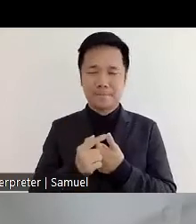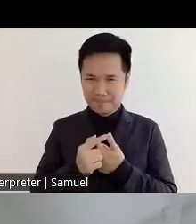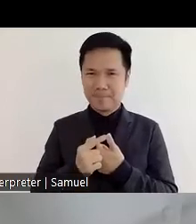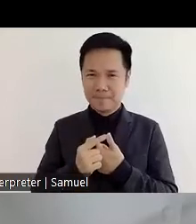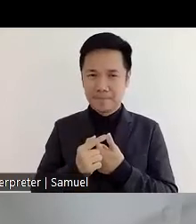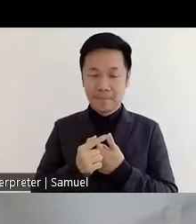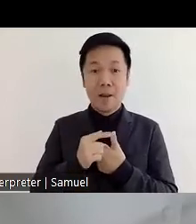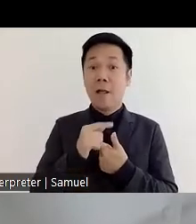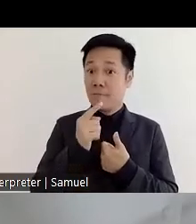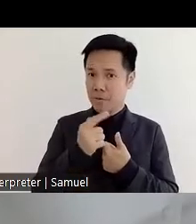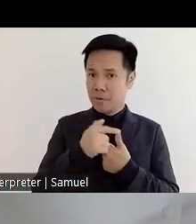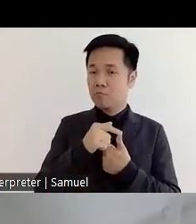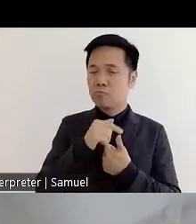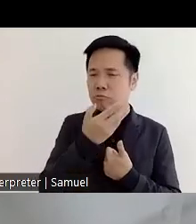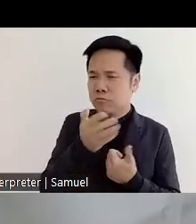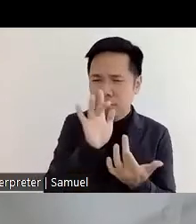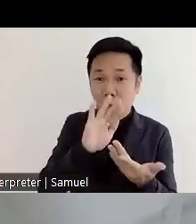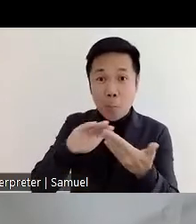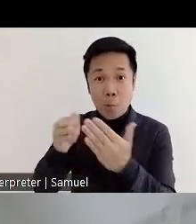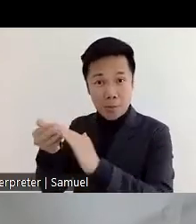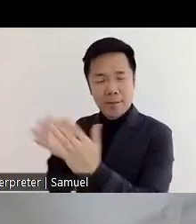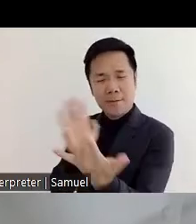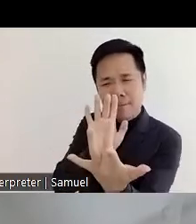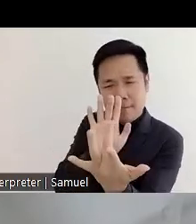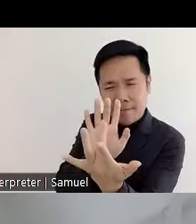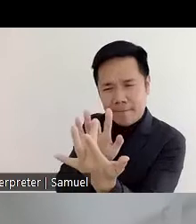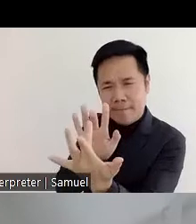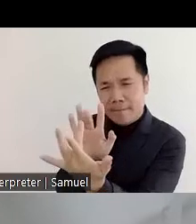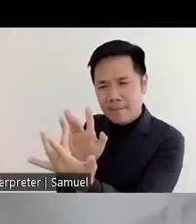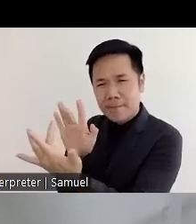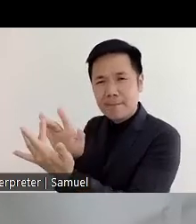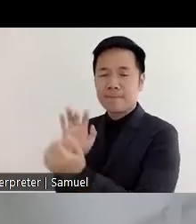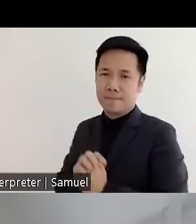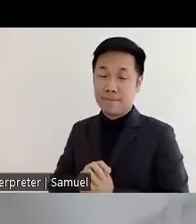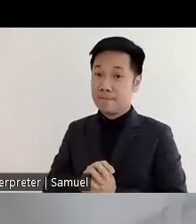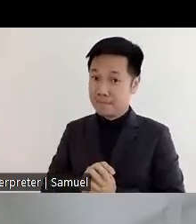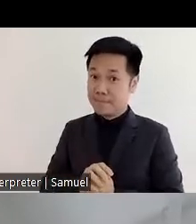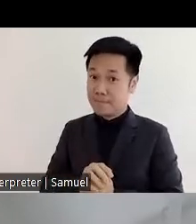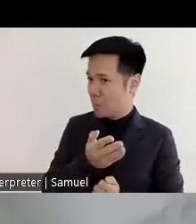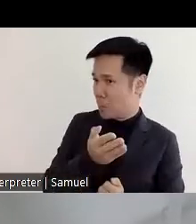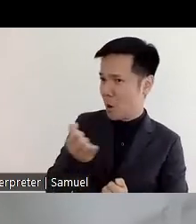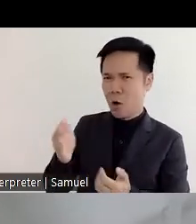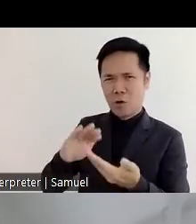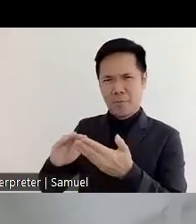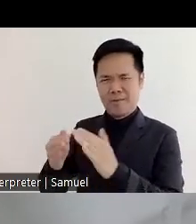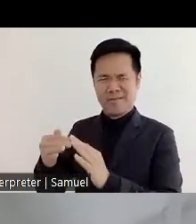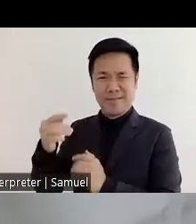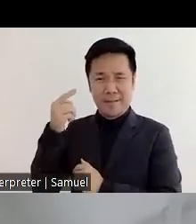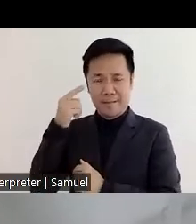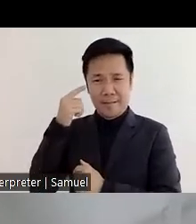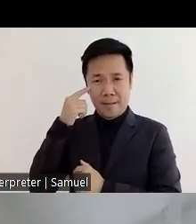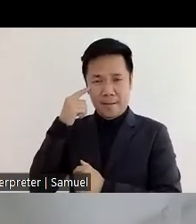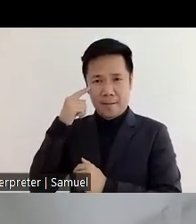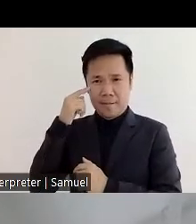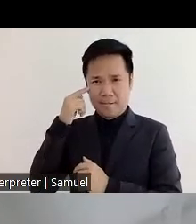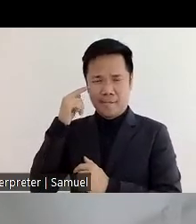out to the community. We reach out to the community because most of them have very deep mindsets in the villages of India